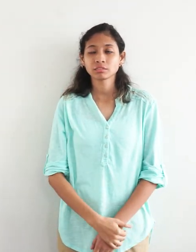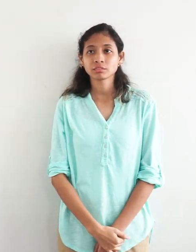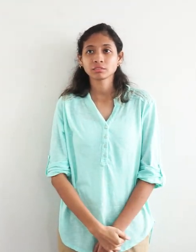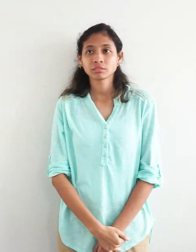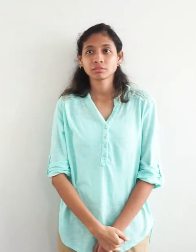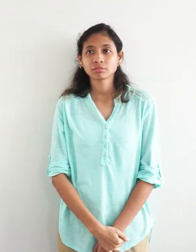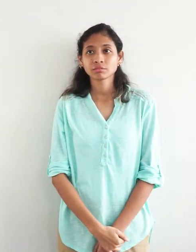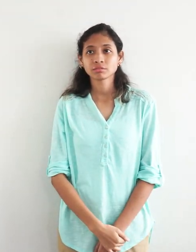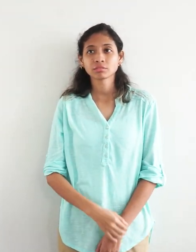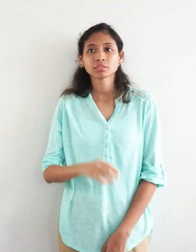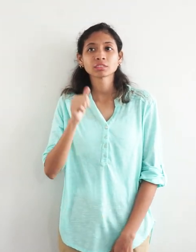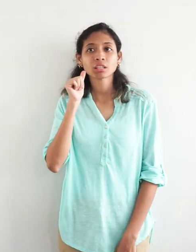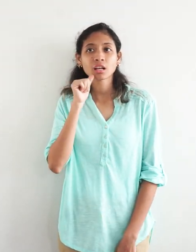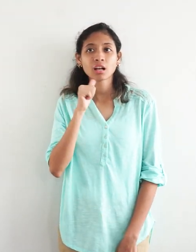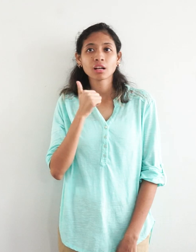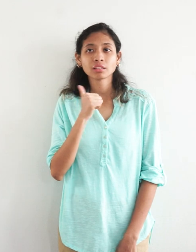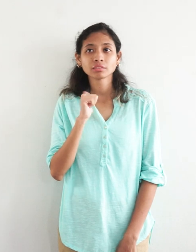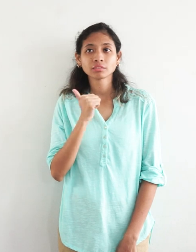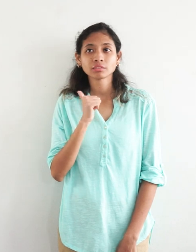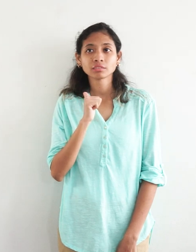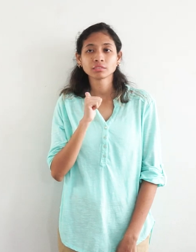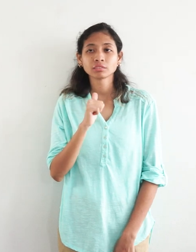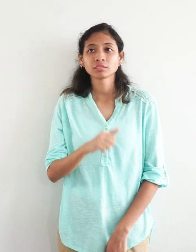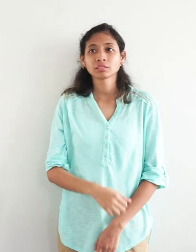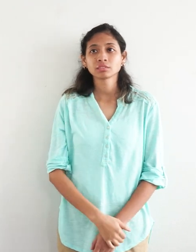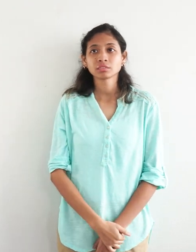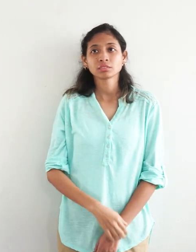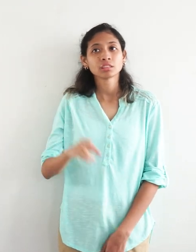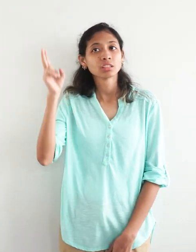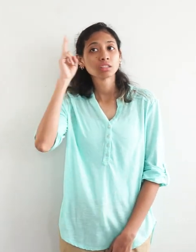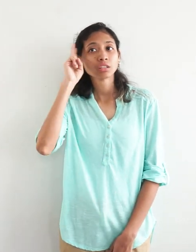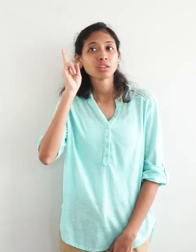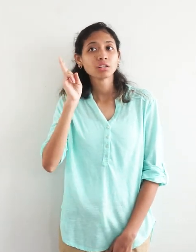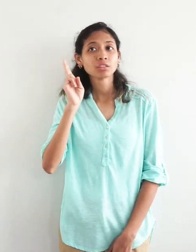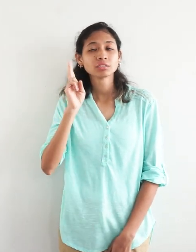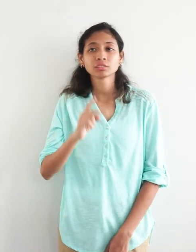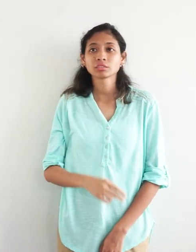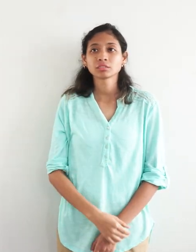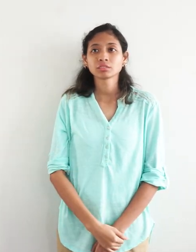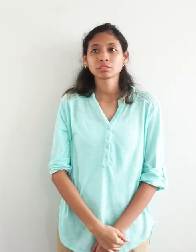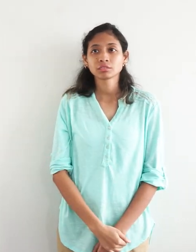aunt, uncle, cousin,